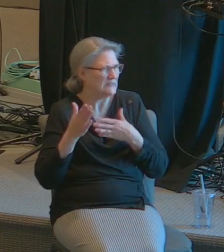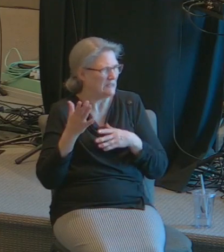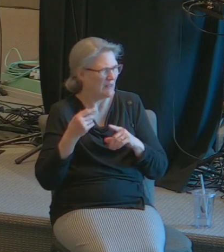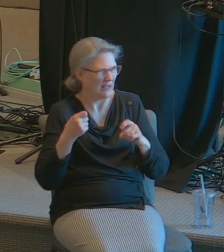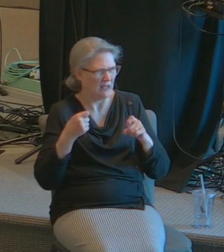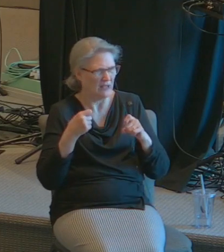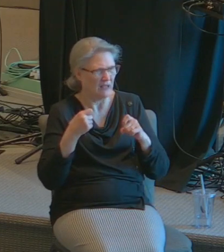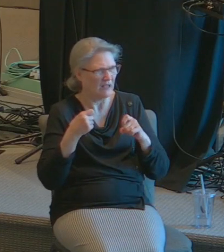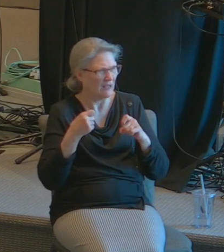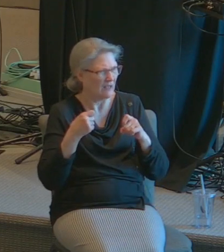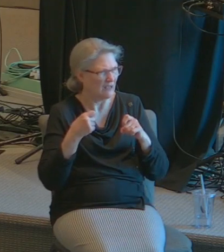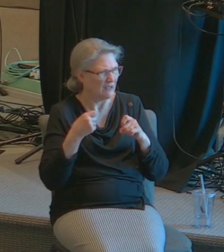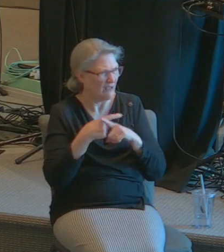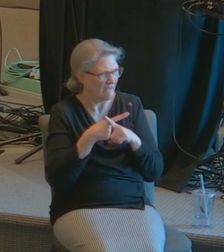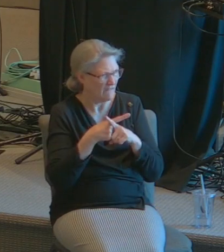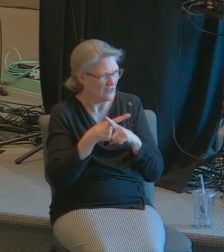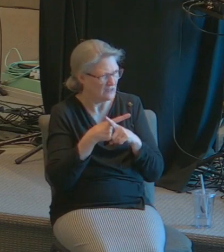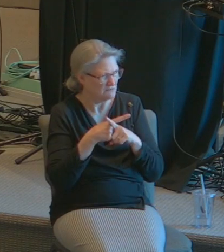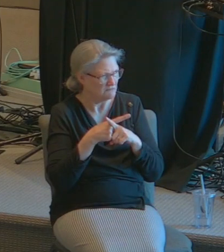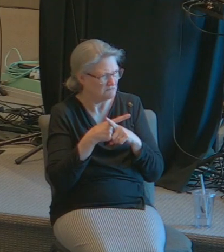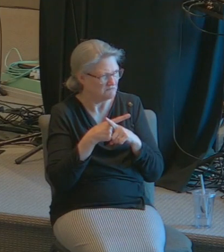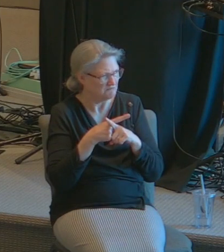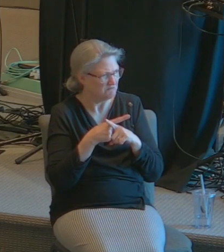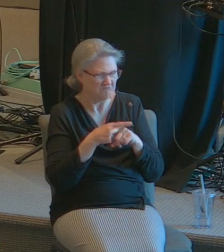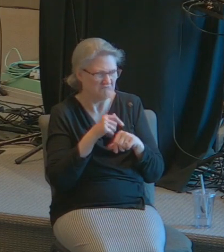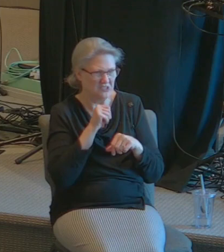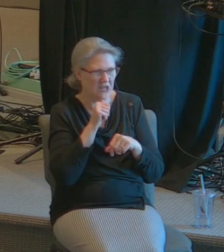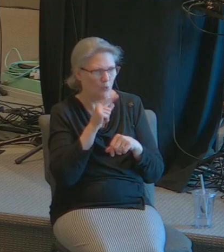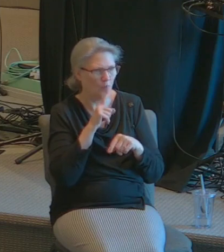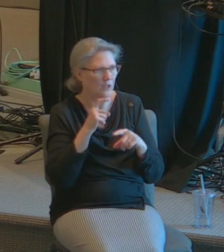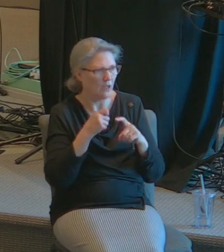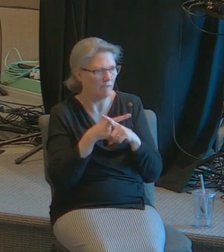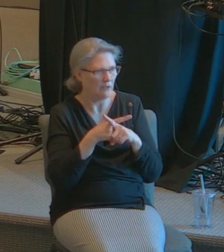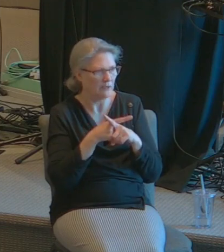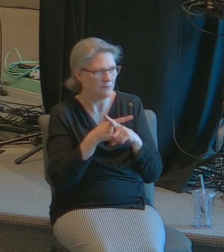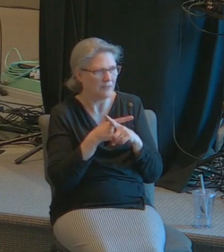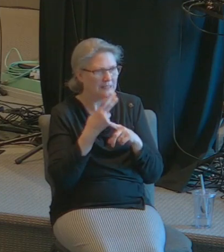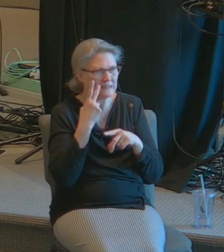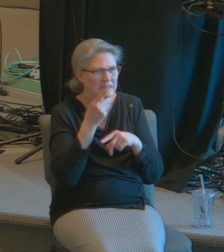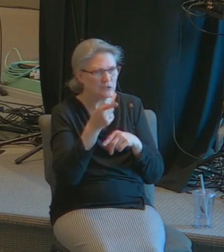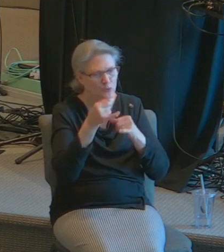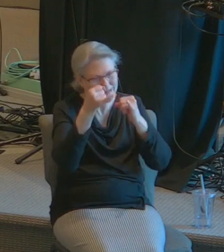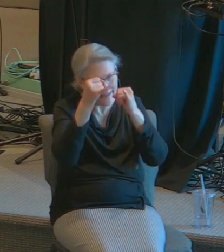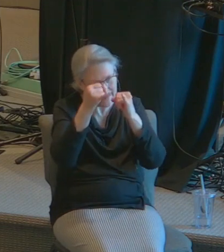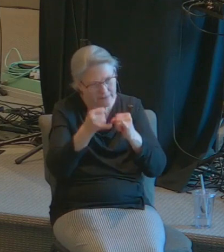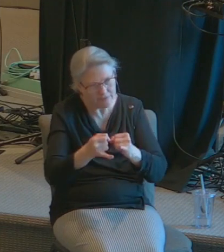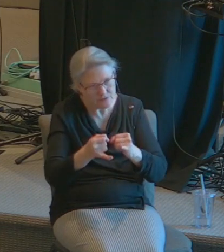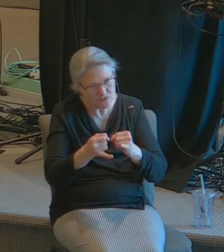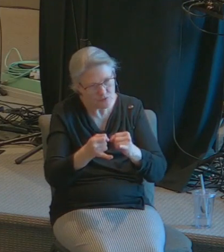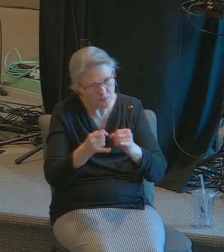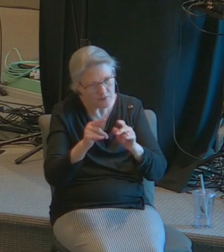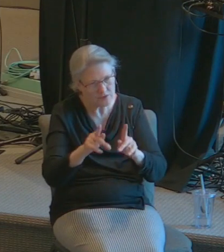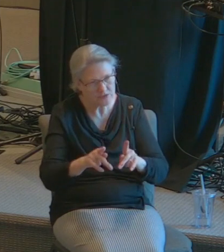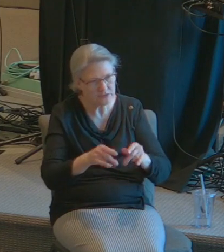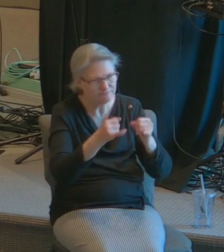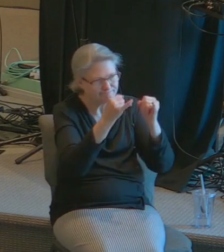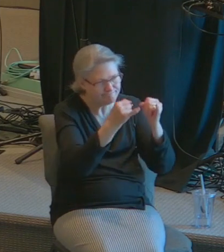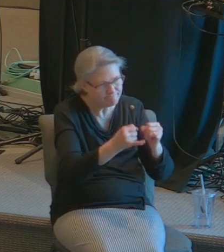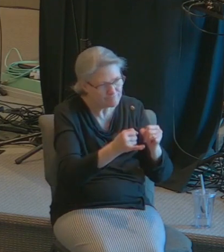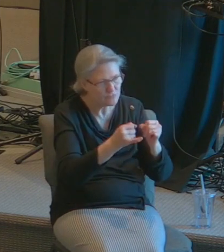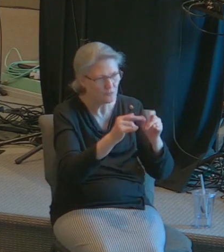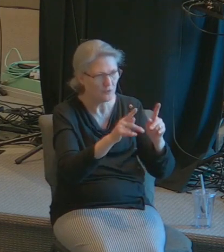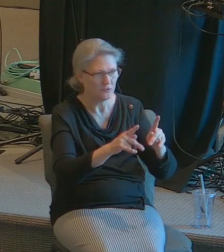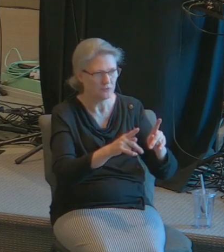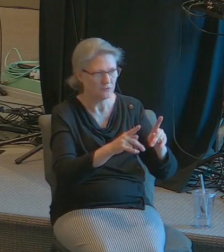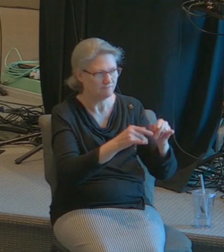it's not God looks at each of you as an individual you are alone